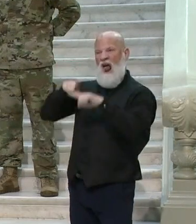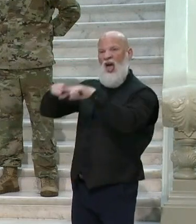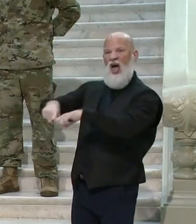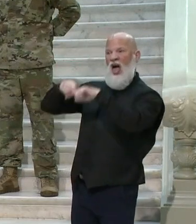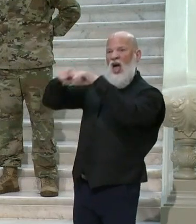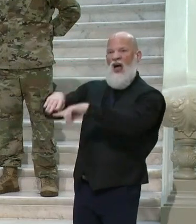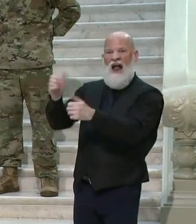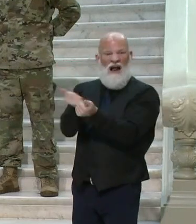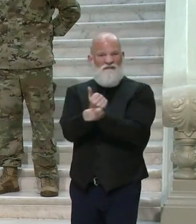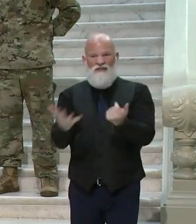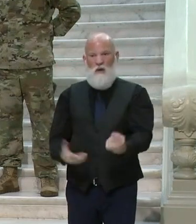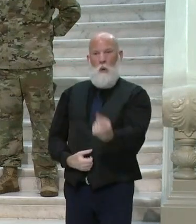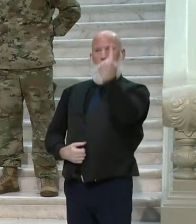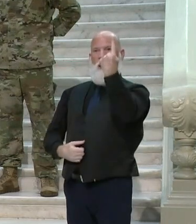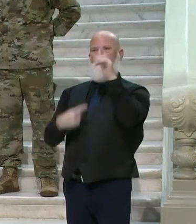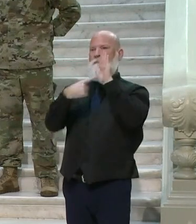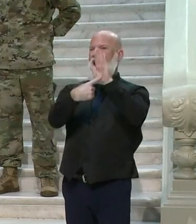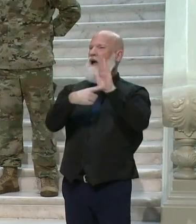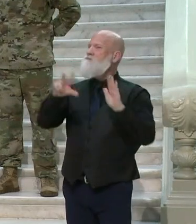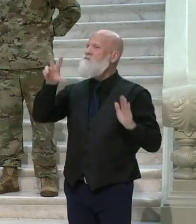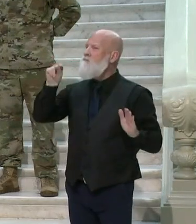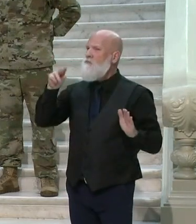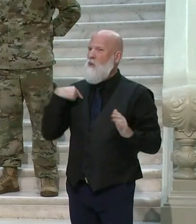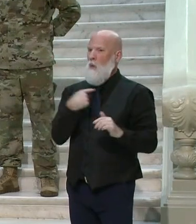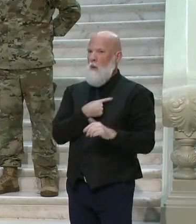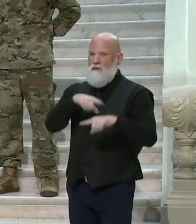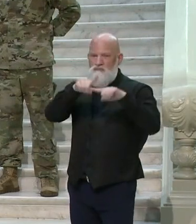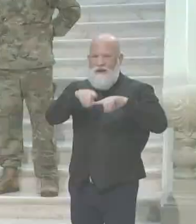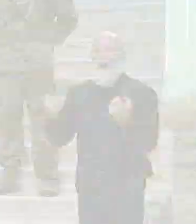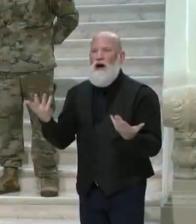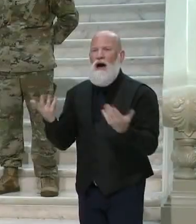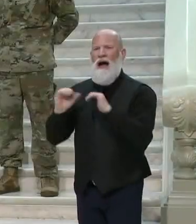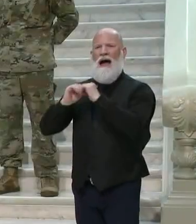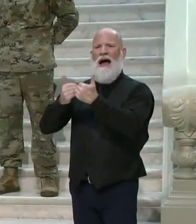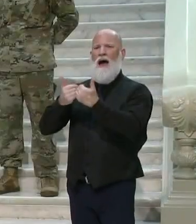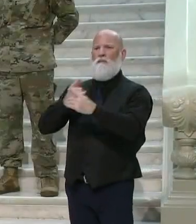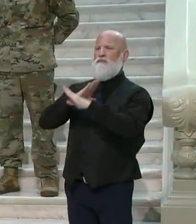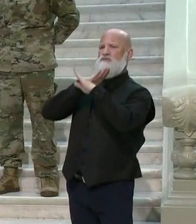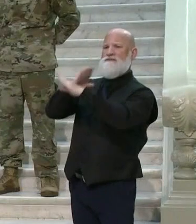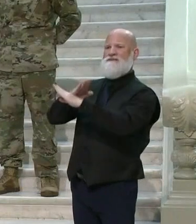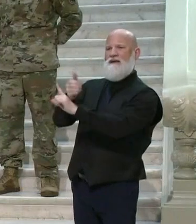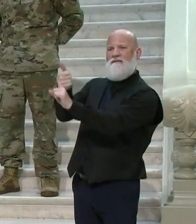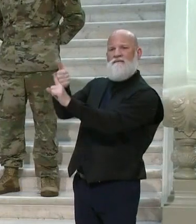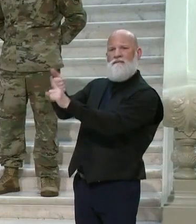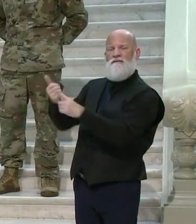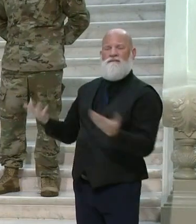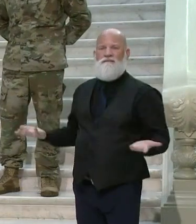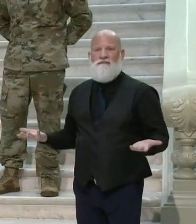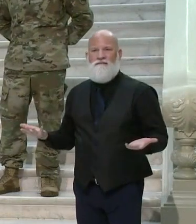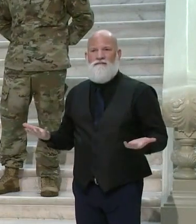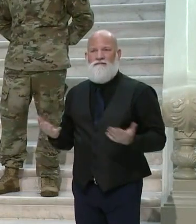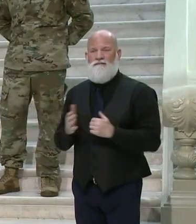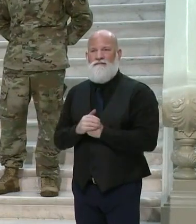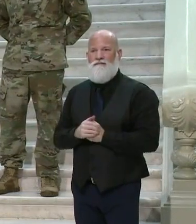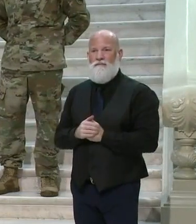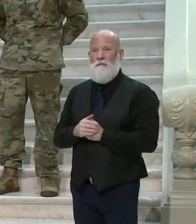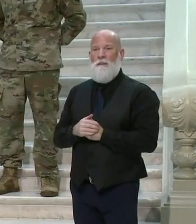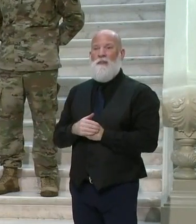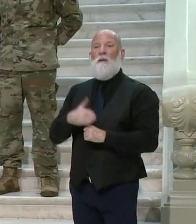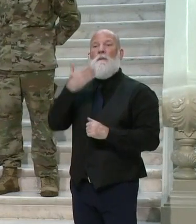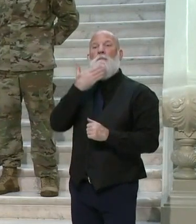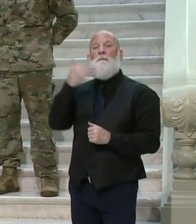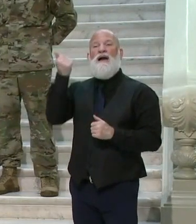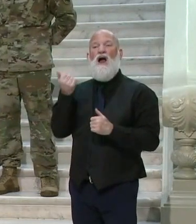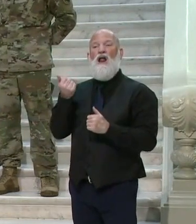on Dr. Toomey, what her team's seeing on the ground every day. We're better off, in my opinion, trusting people,